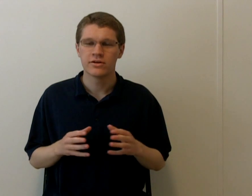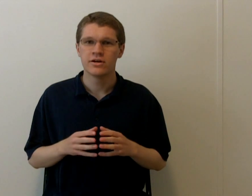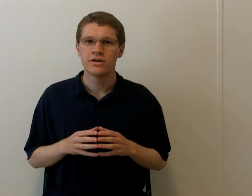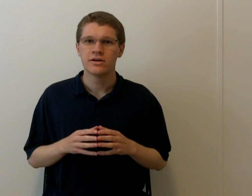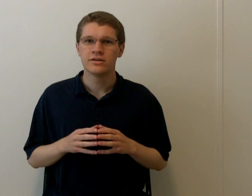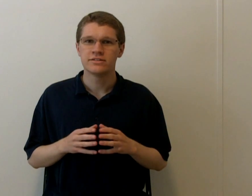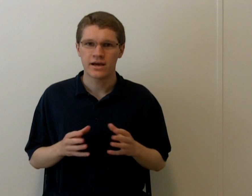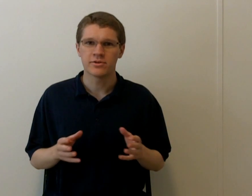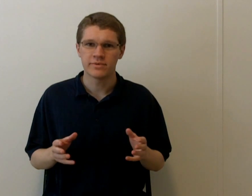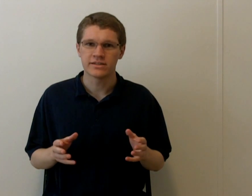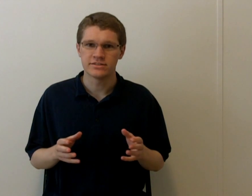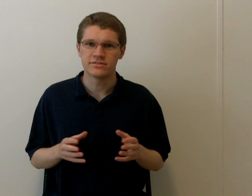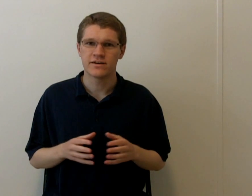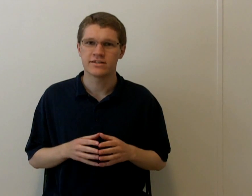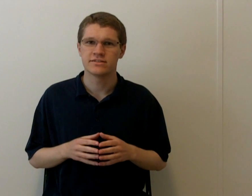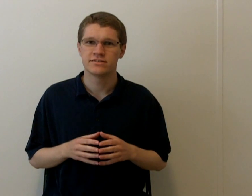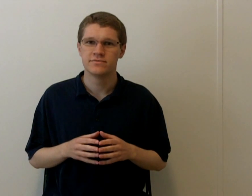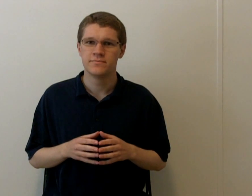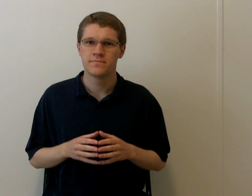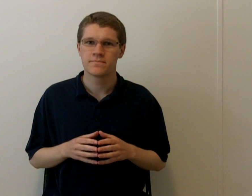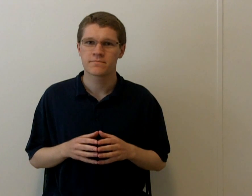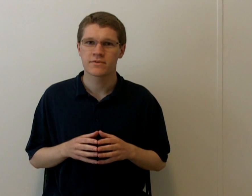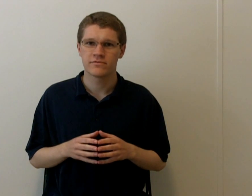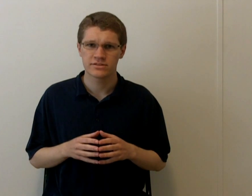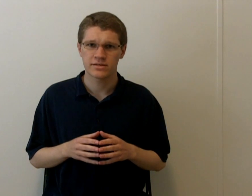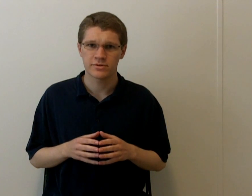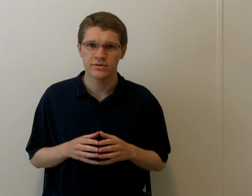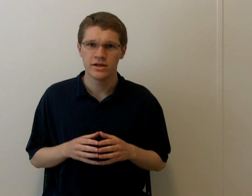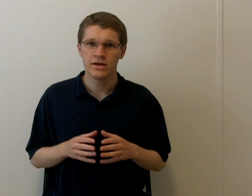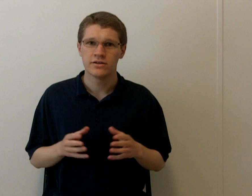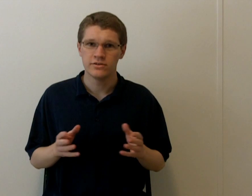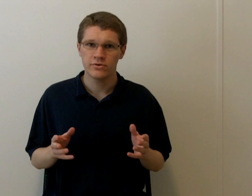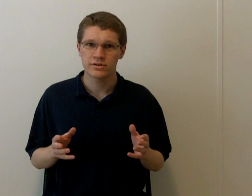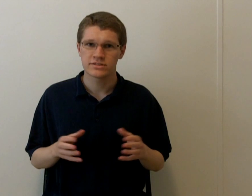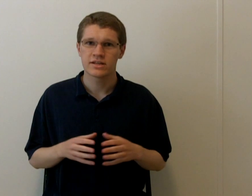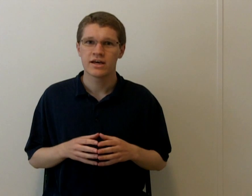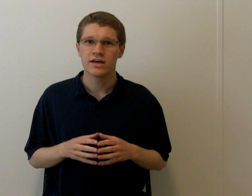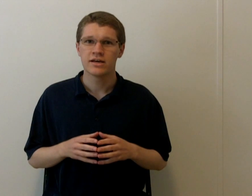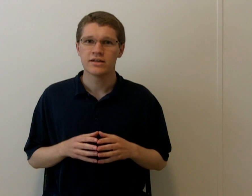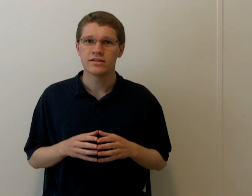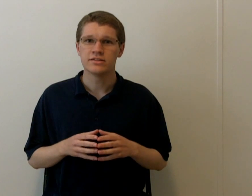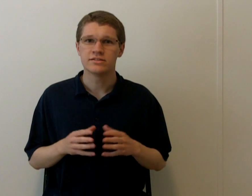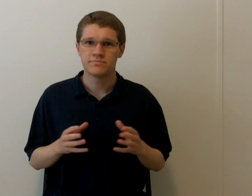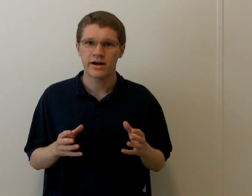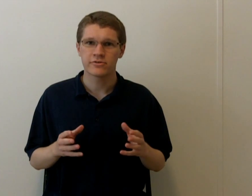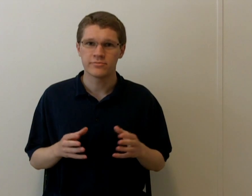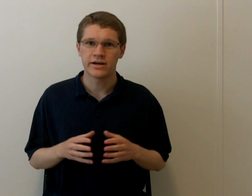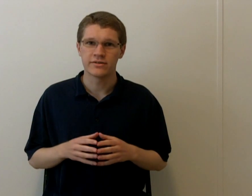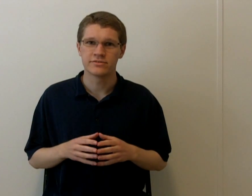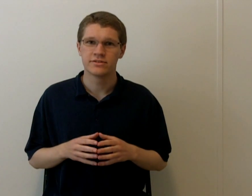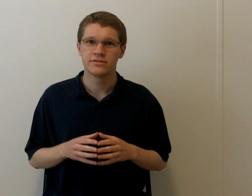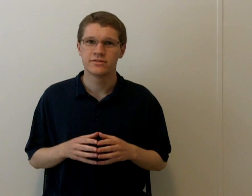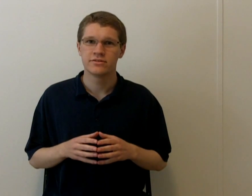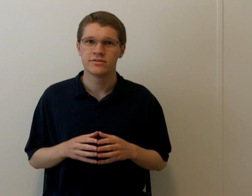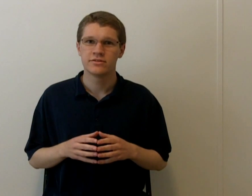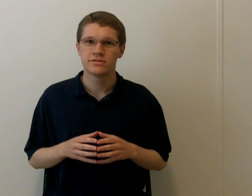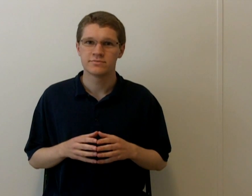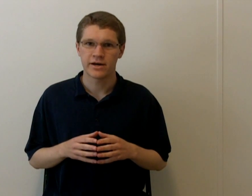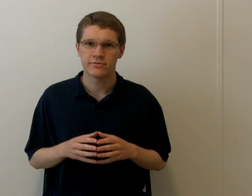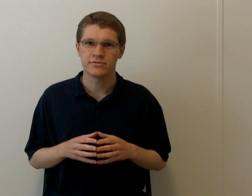tablet-based devices. For example, notice the spiral-bound spiral.